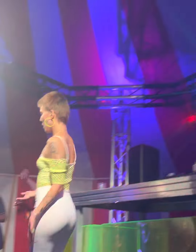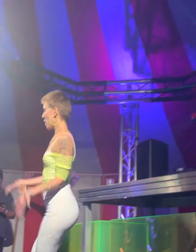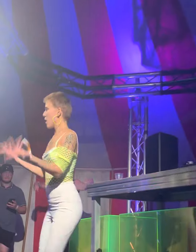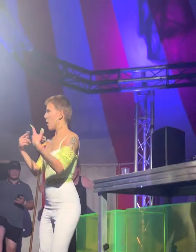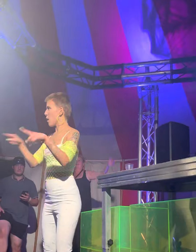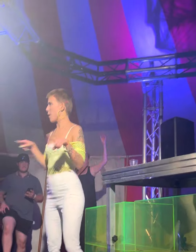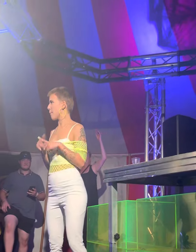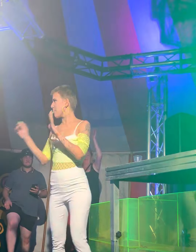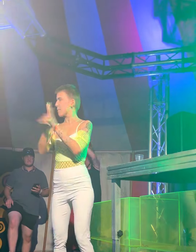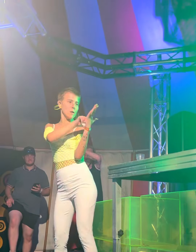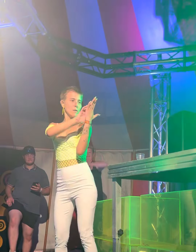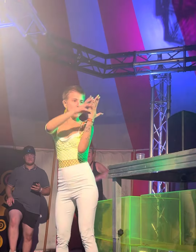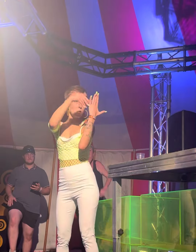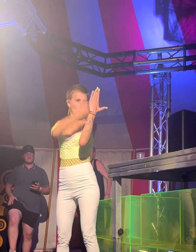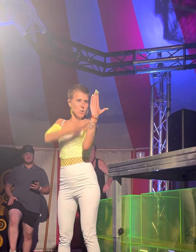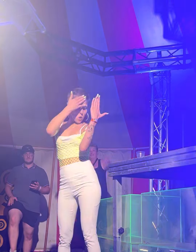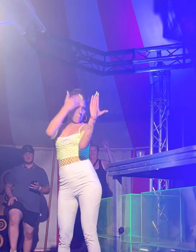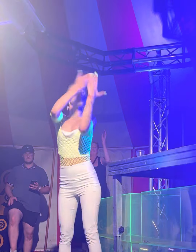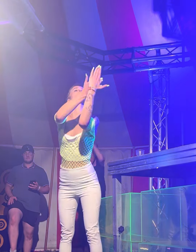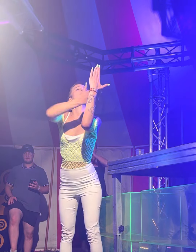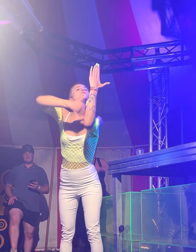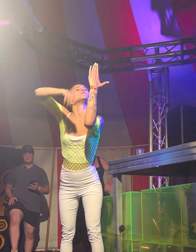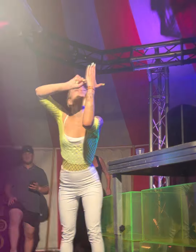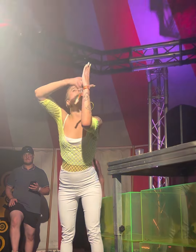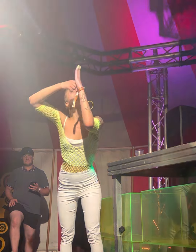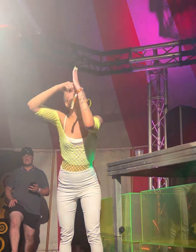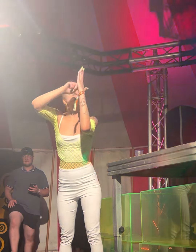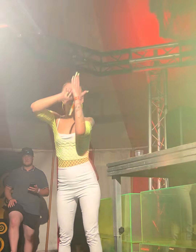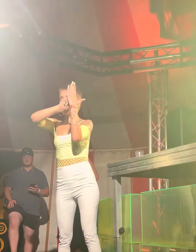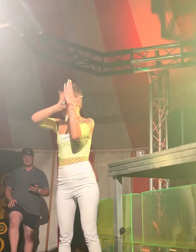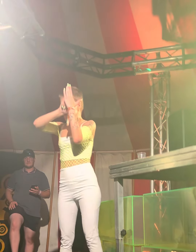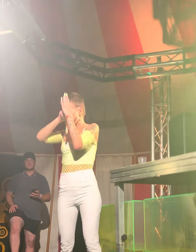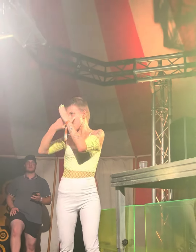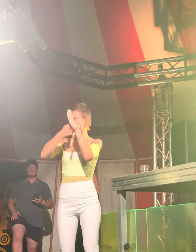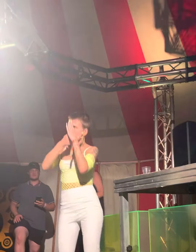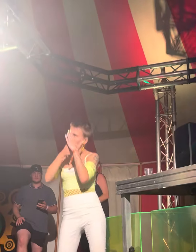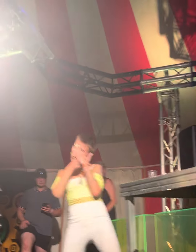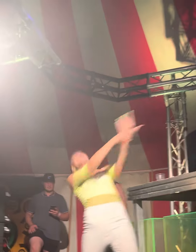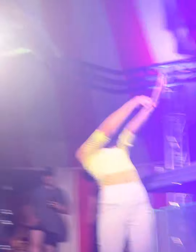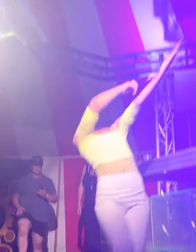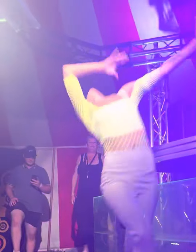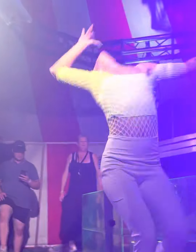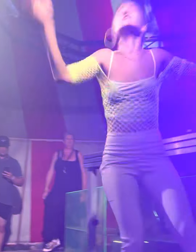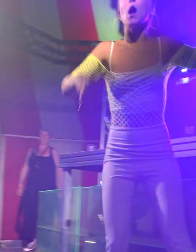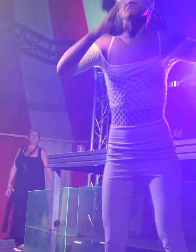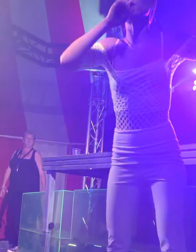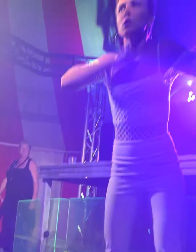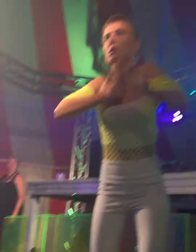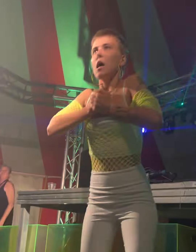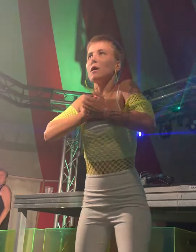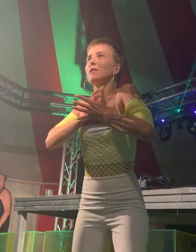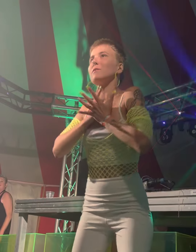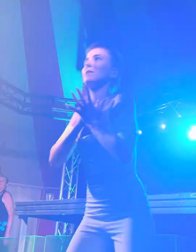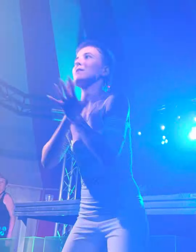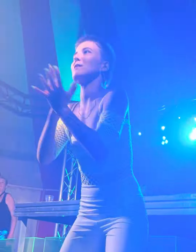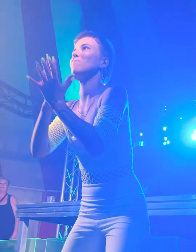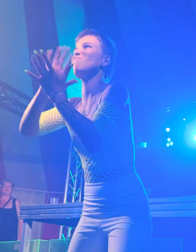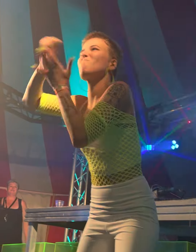Welcome to the room of people who are rooms of people that they love one day Docked away Just because we check the guns at the door